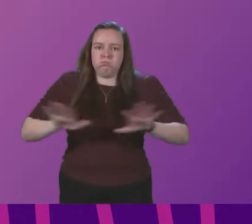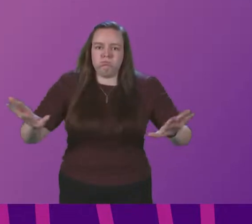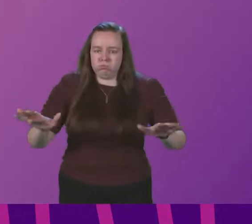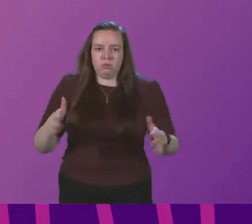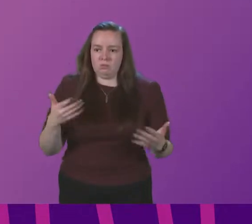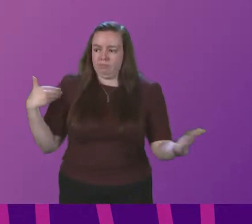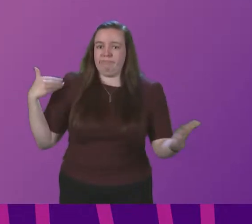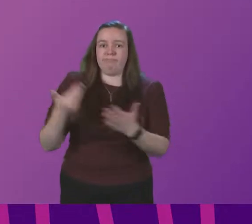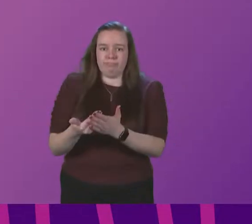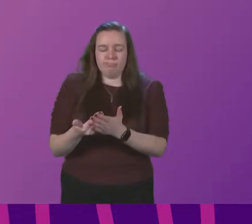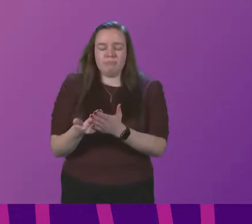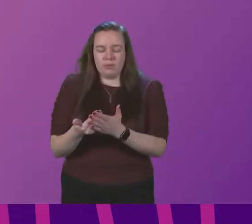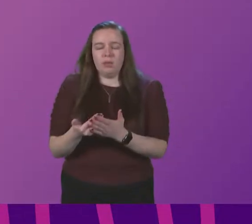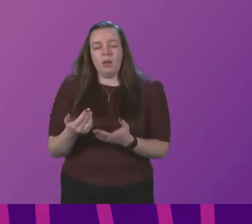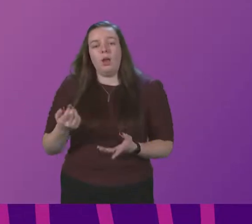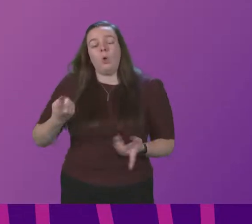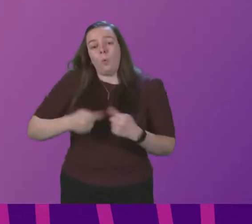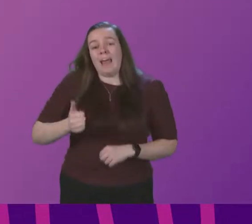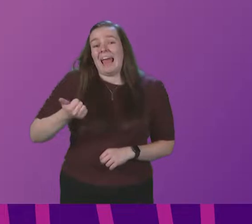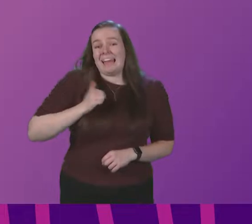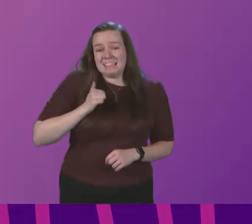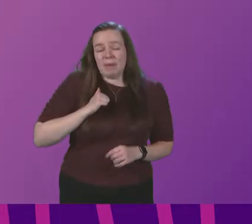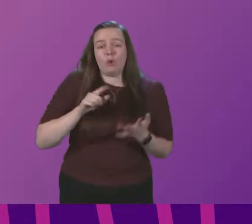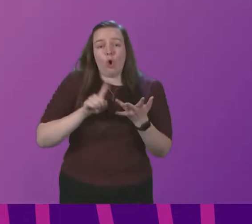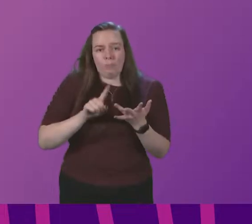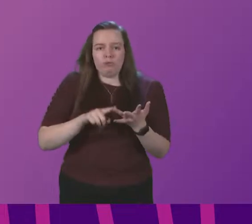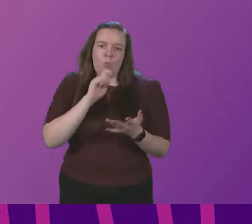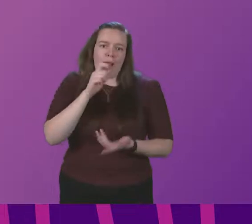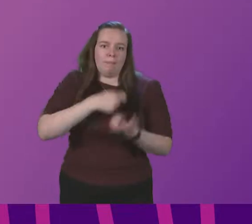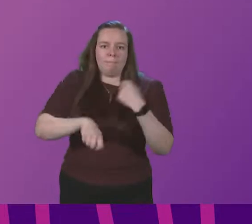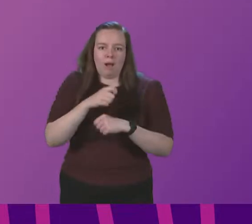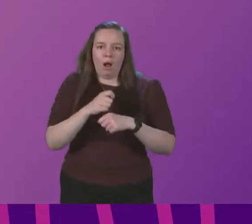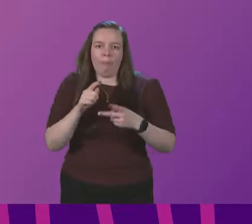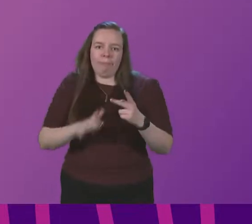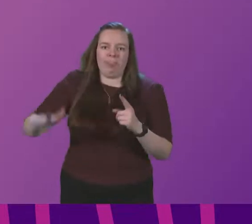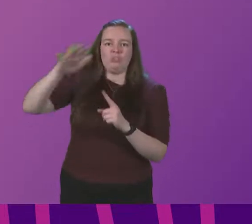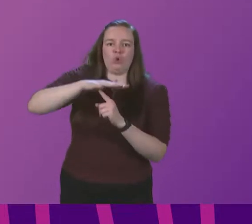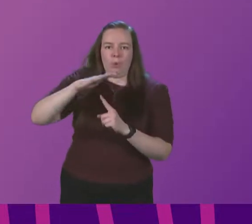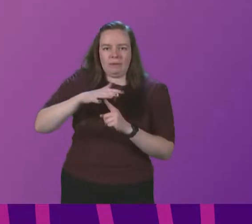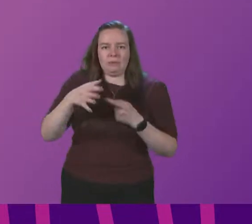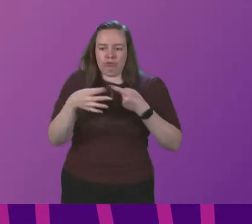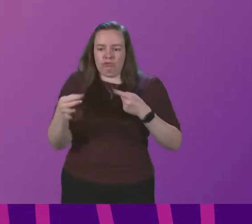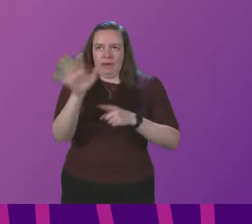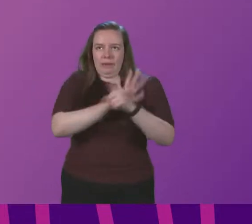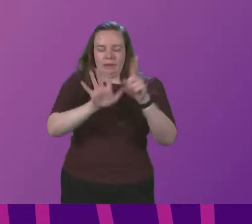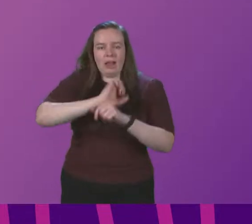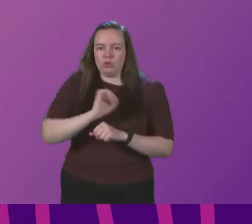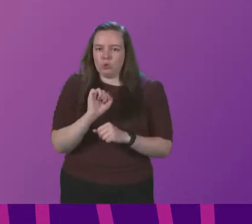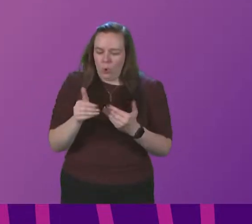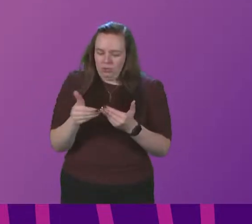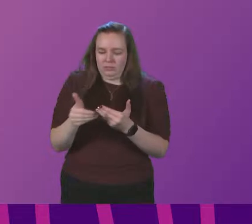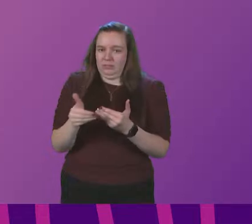pandemic so far. And we expect Omicron to become the dominant strain circulating in Scotland within days.